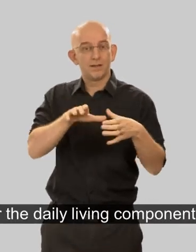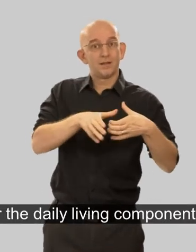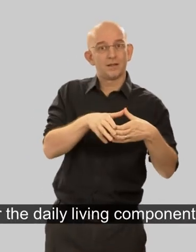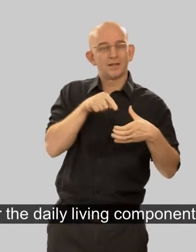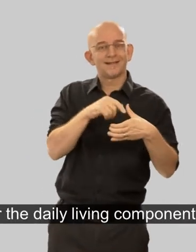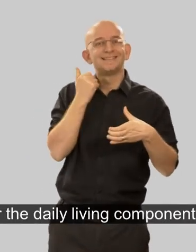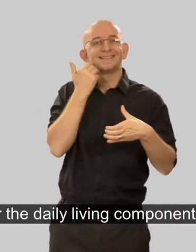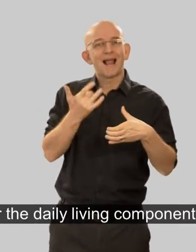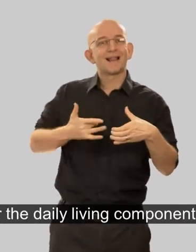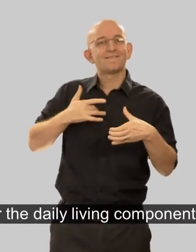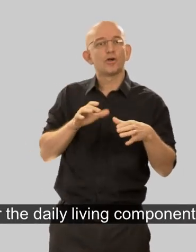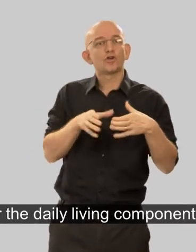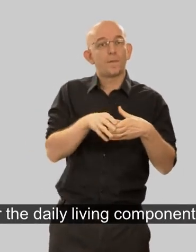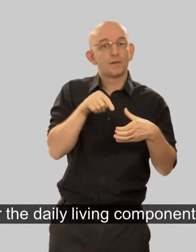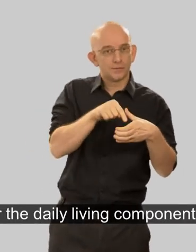for the daily living component